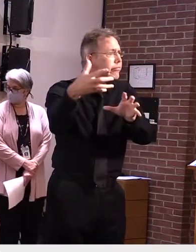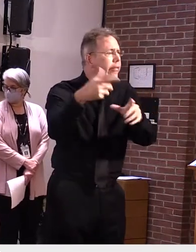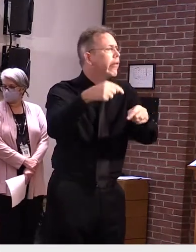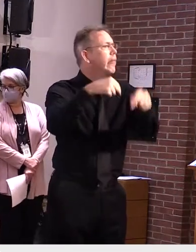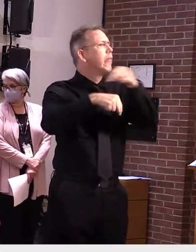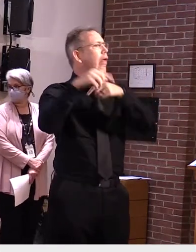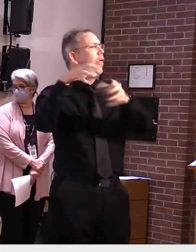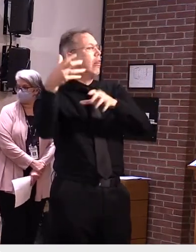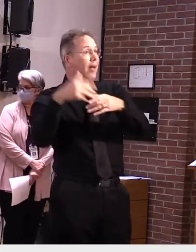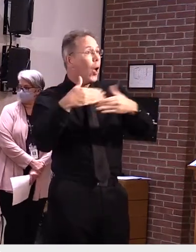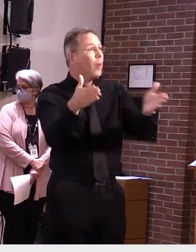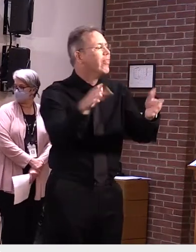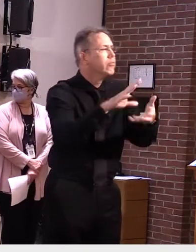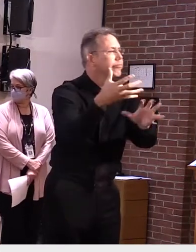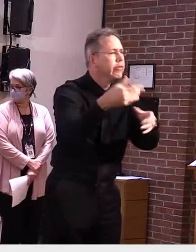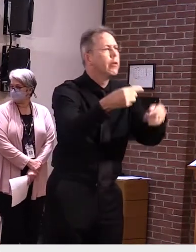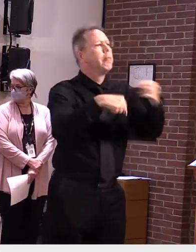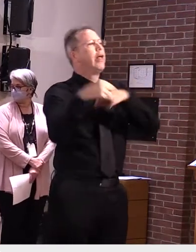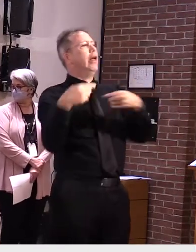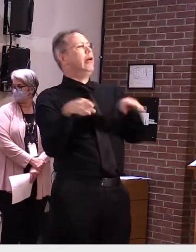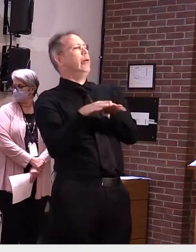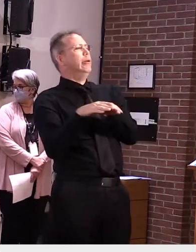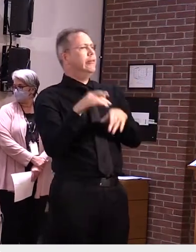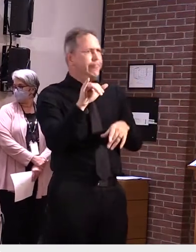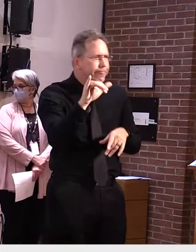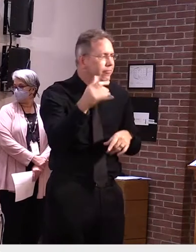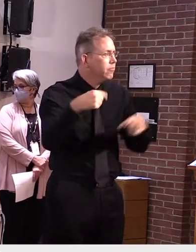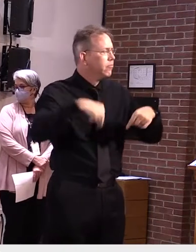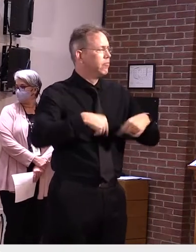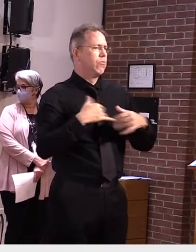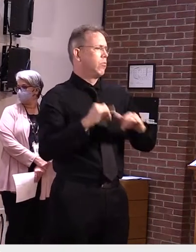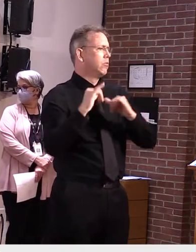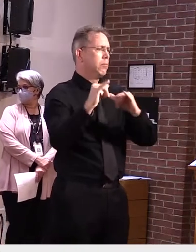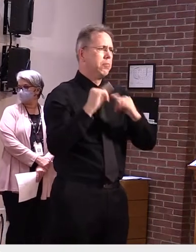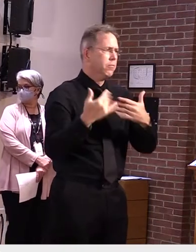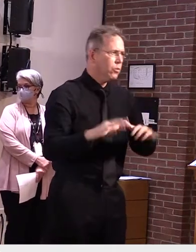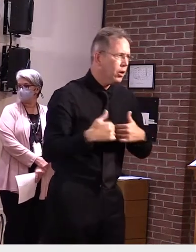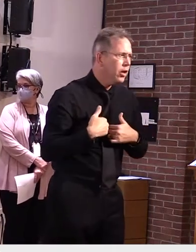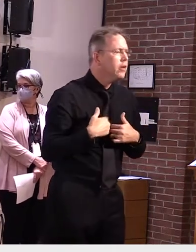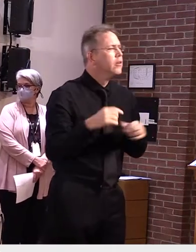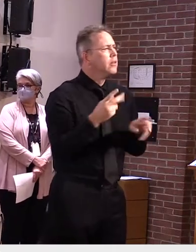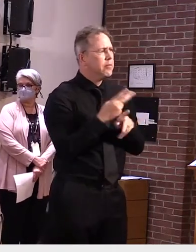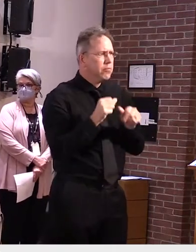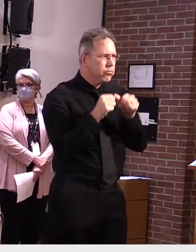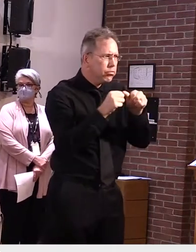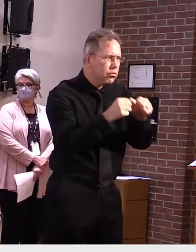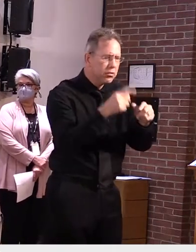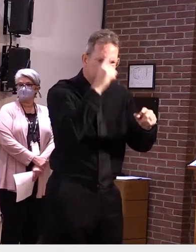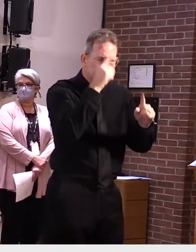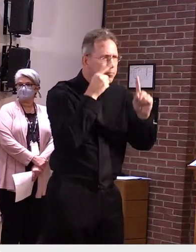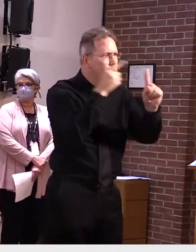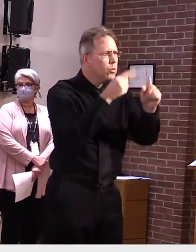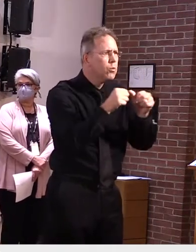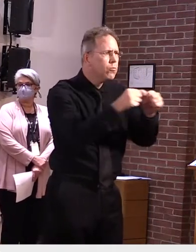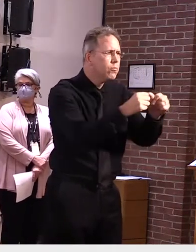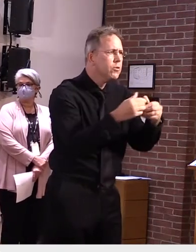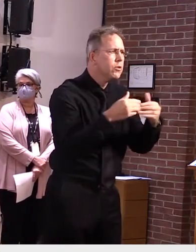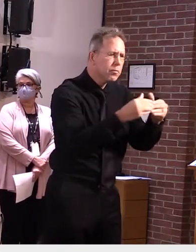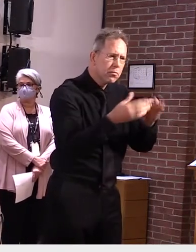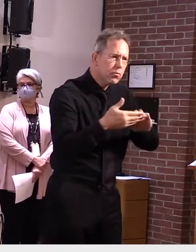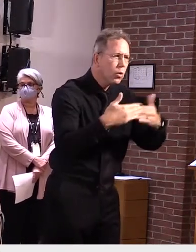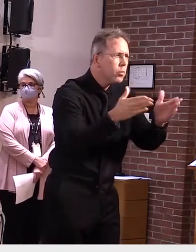And as we work to make sure we come out of this stronger than before, we also need to stay focused on getting Vermonters back to work